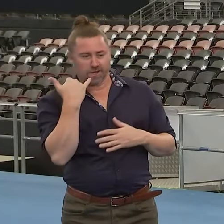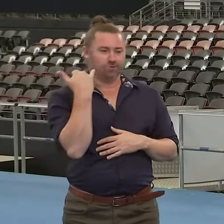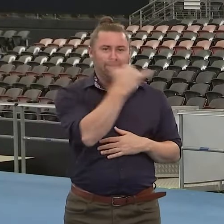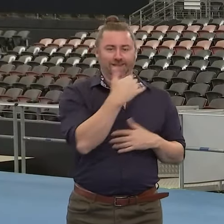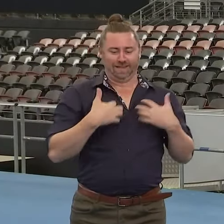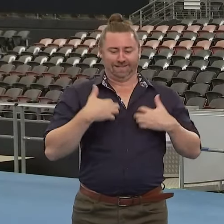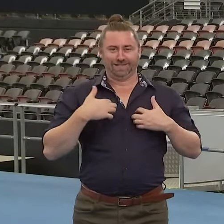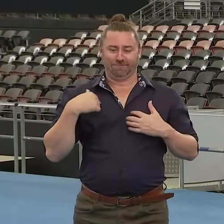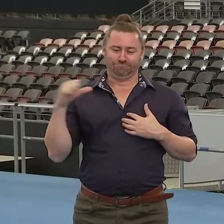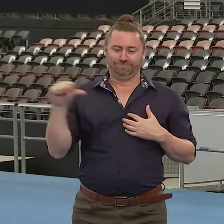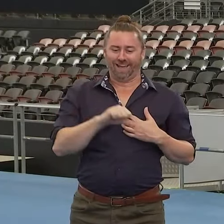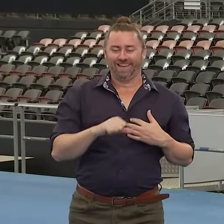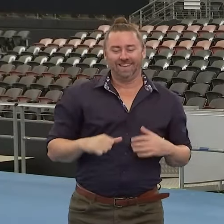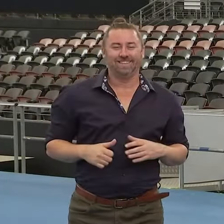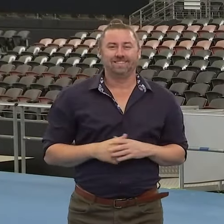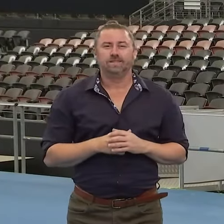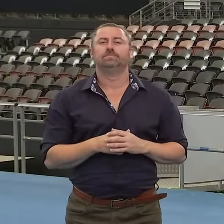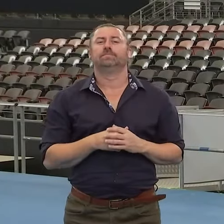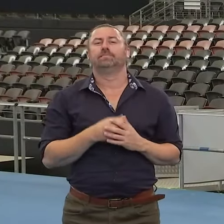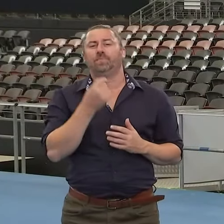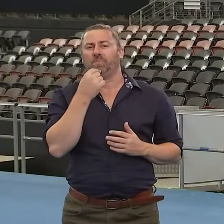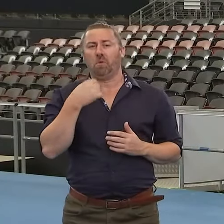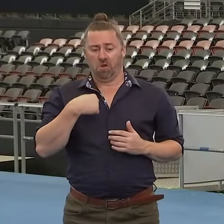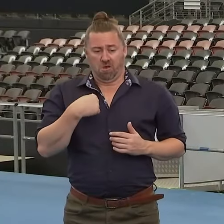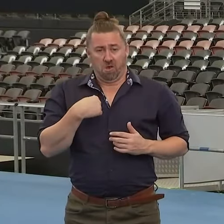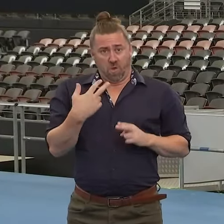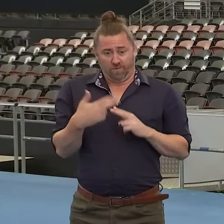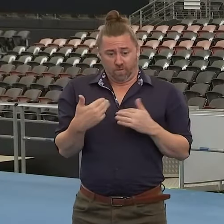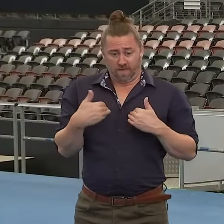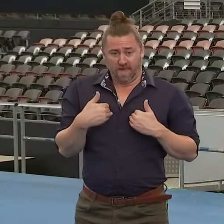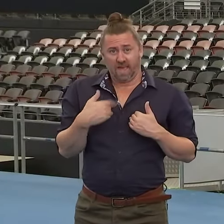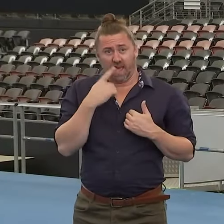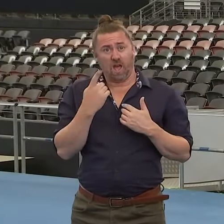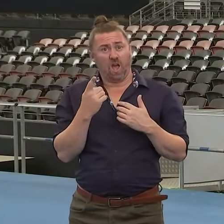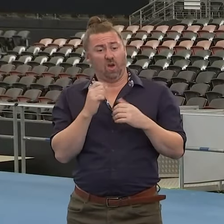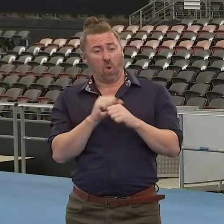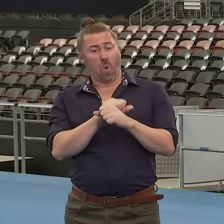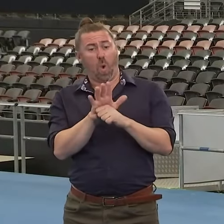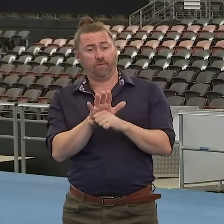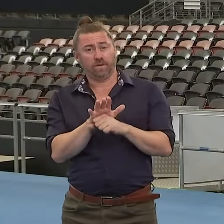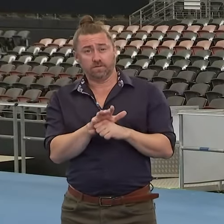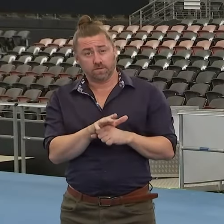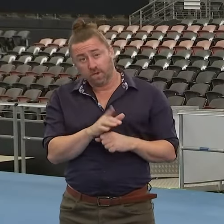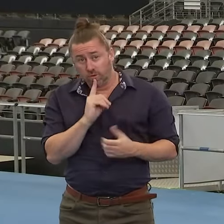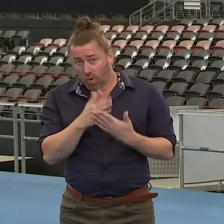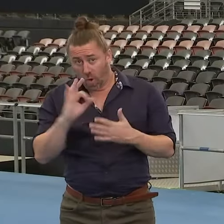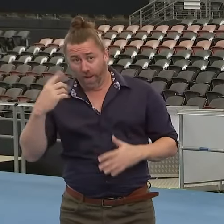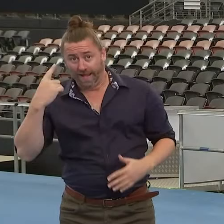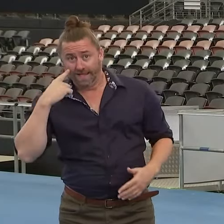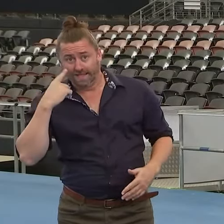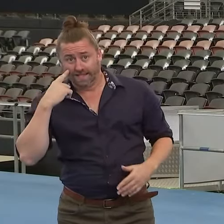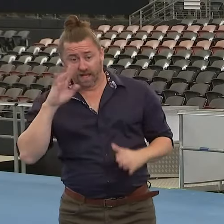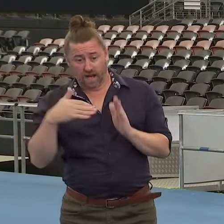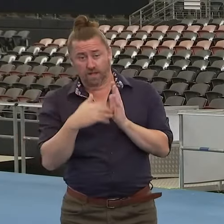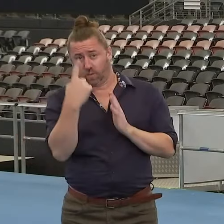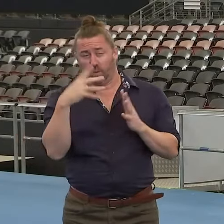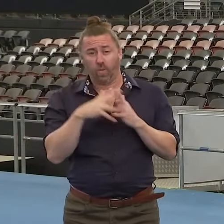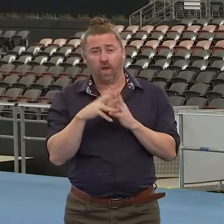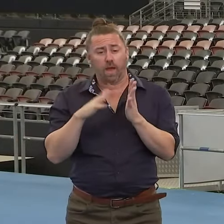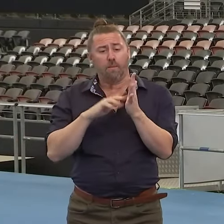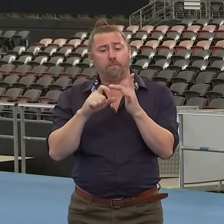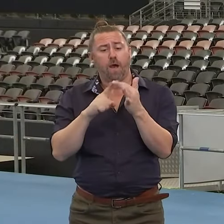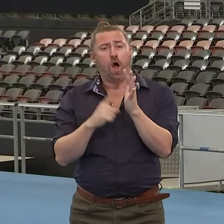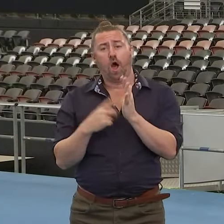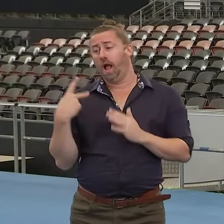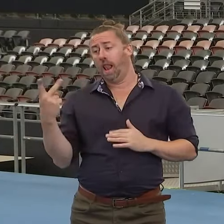that was the case. But can I just make a few personal comments? Getting COVID is no walk in the park. And I think if Michael and I